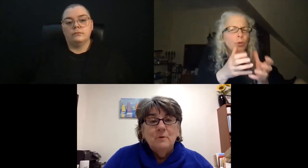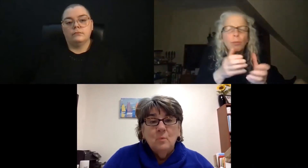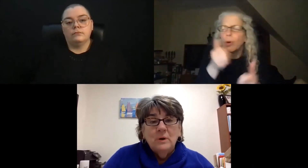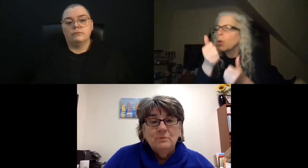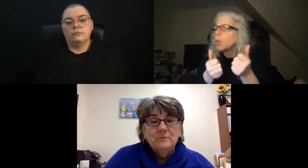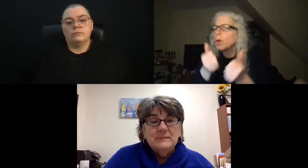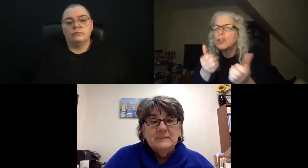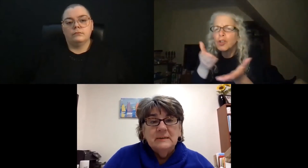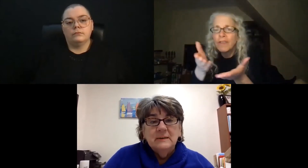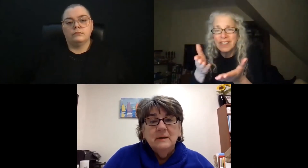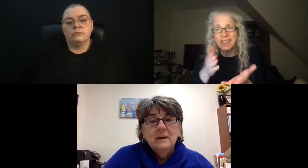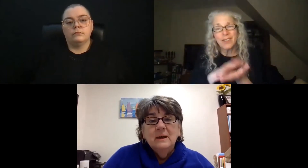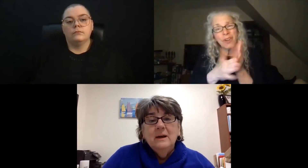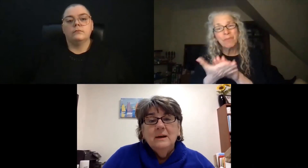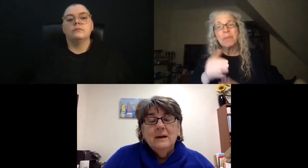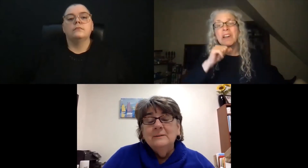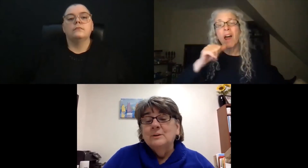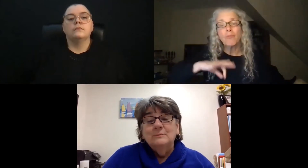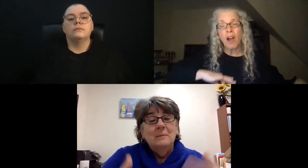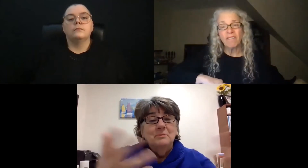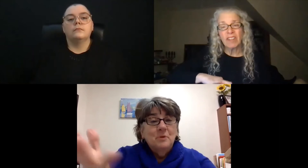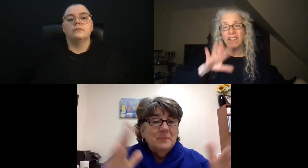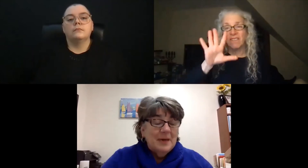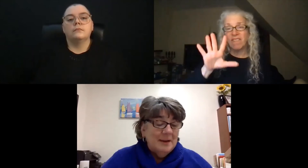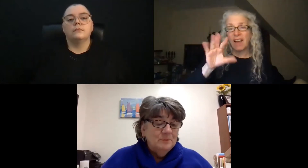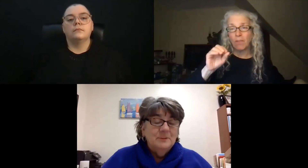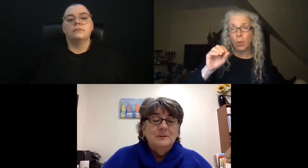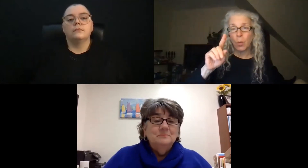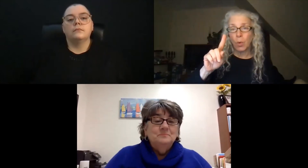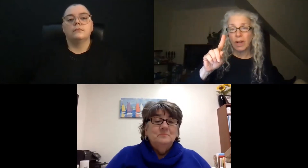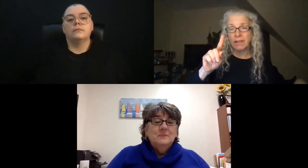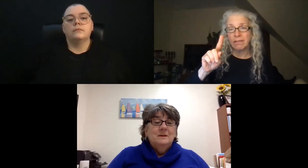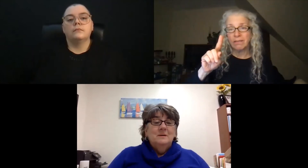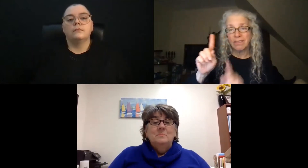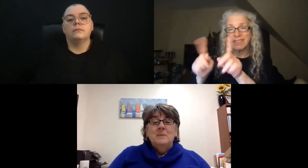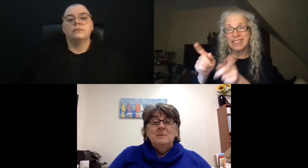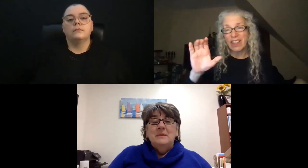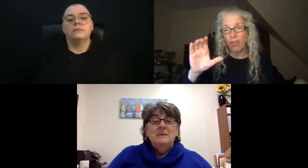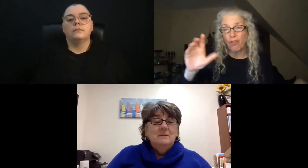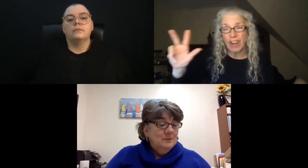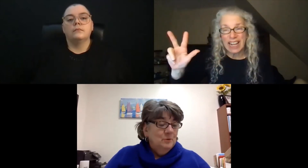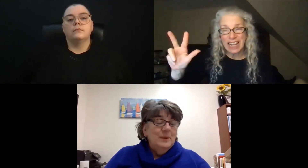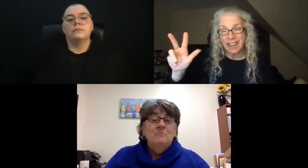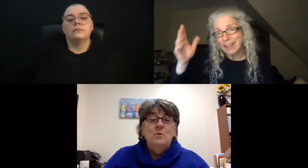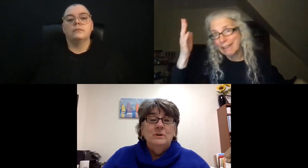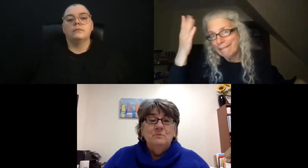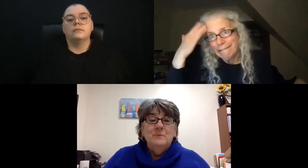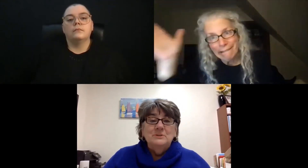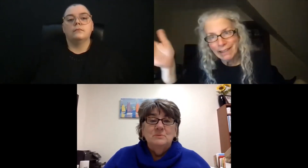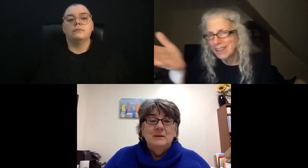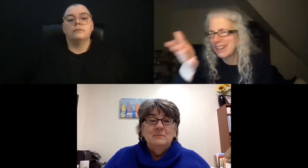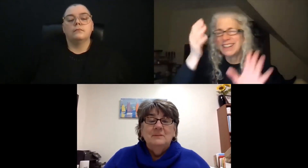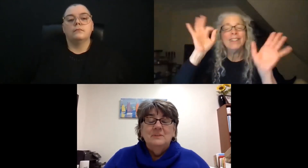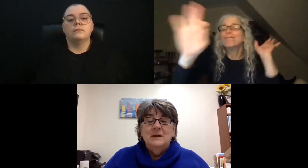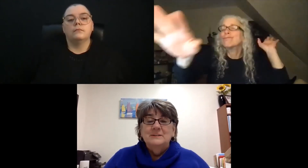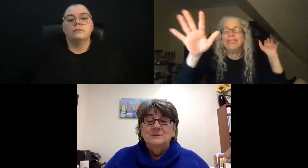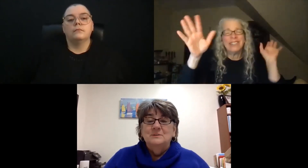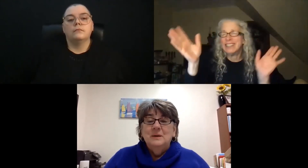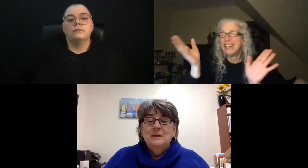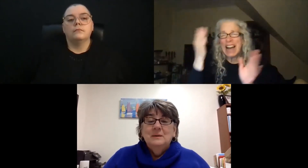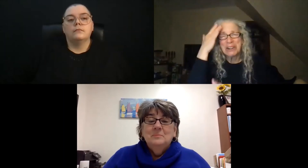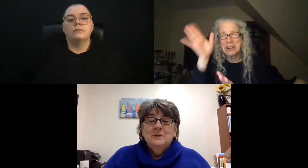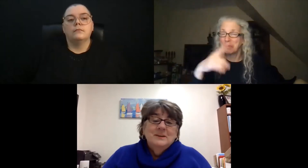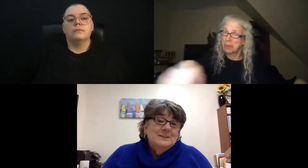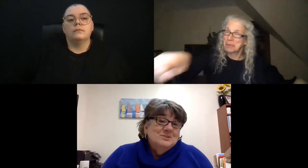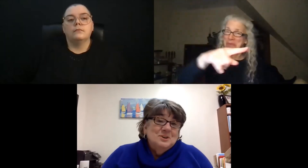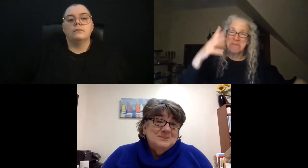a 501 3C. I don't know. I'm throwing that out there. Maybe you have more information about that than I do.